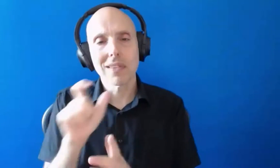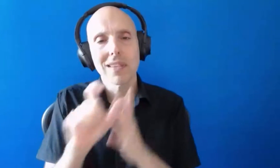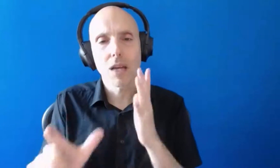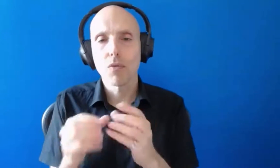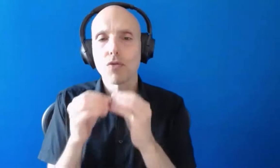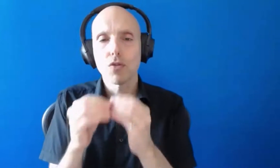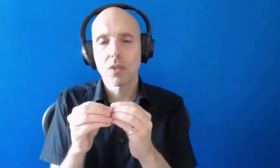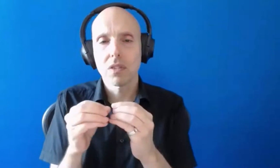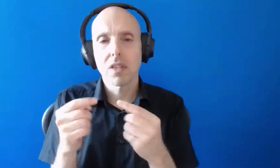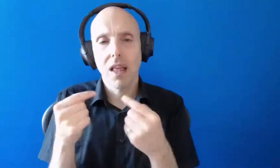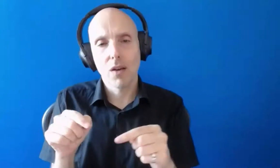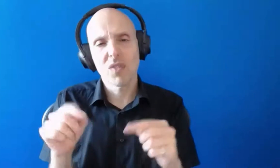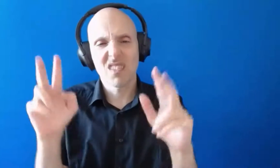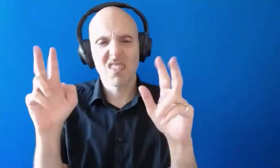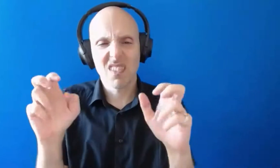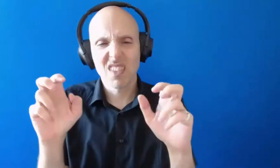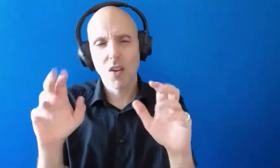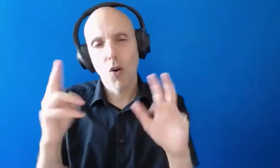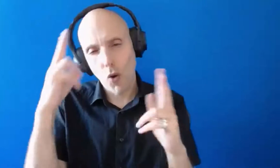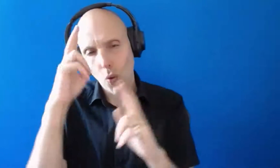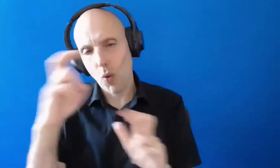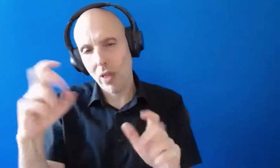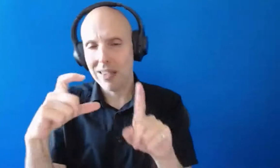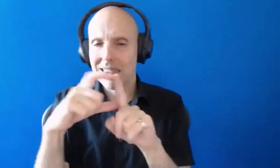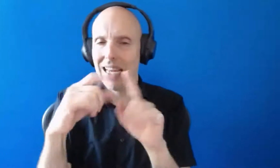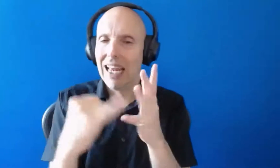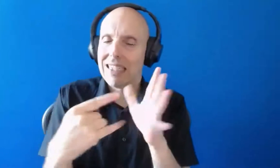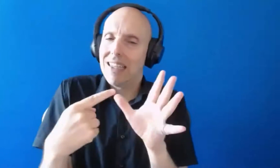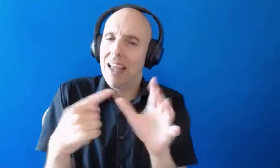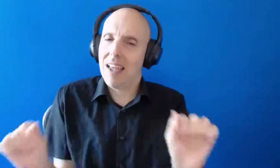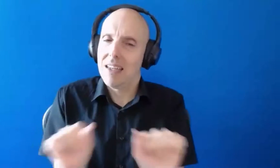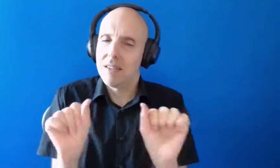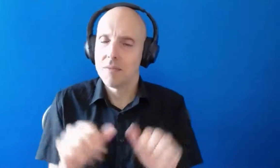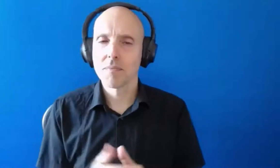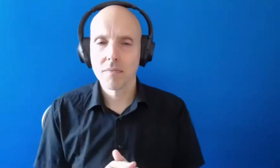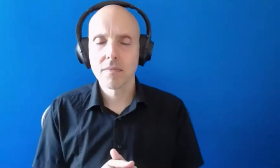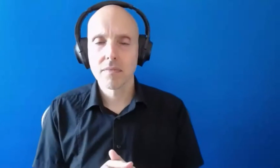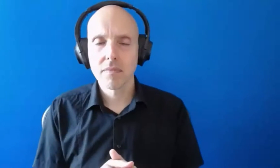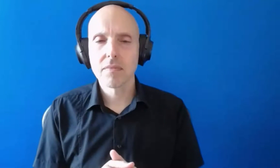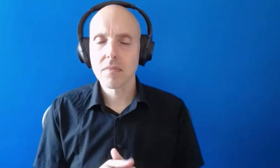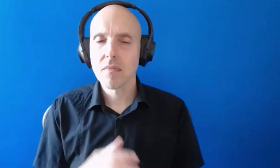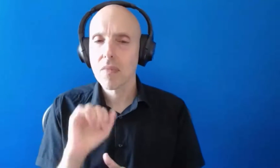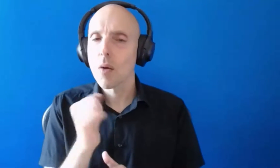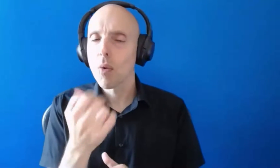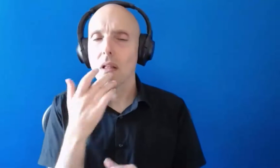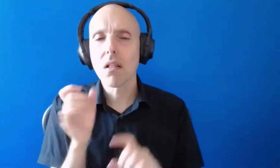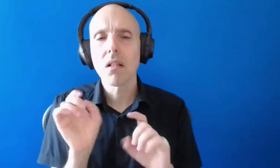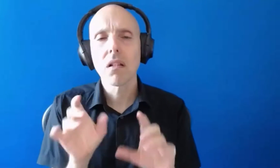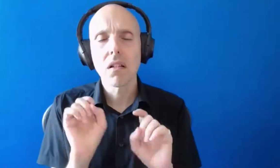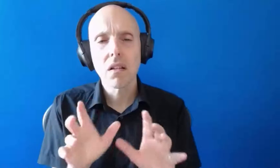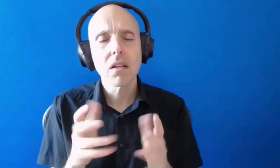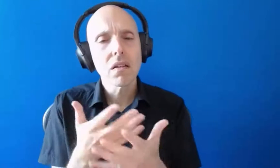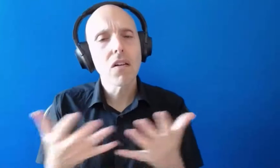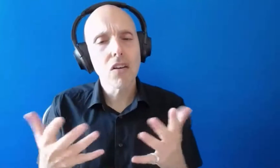Allowances or we call them DSAs for short. I'll be talking a lot about DSAs